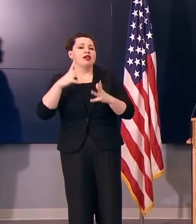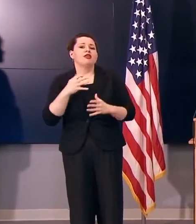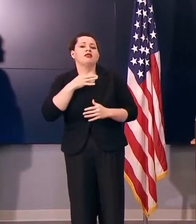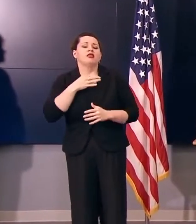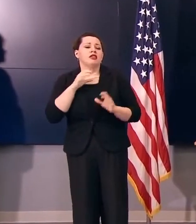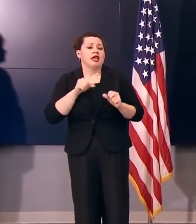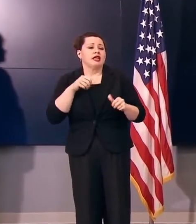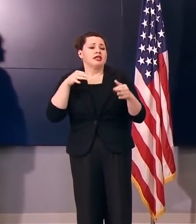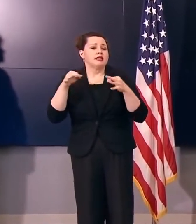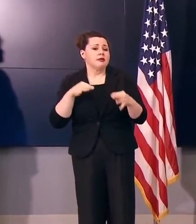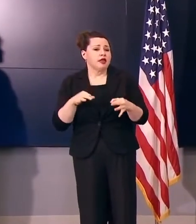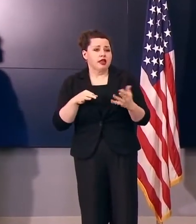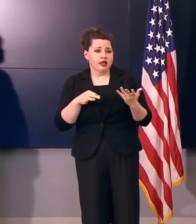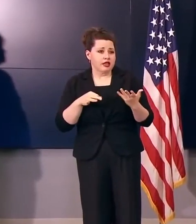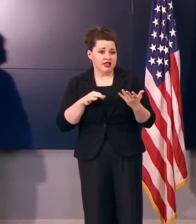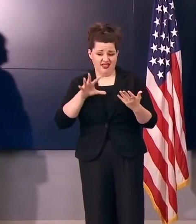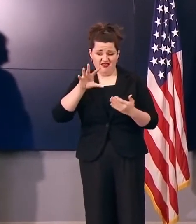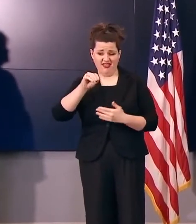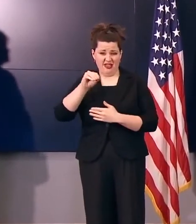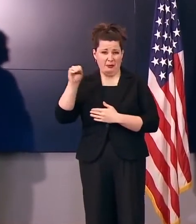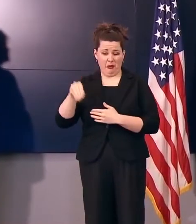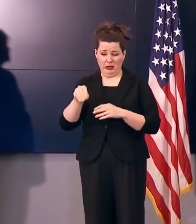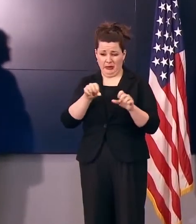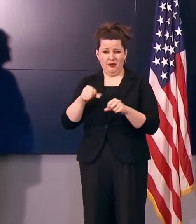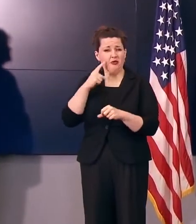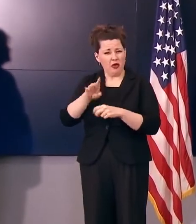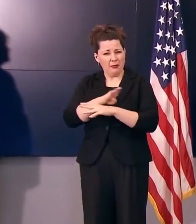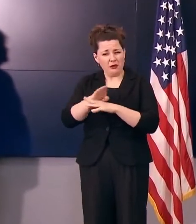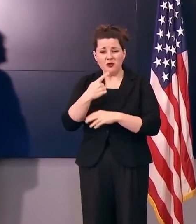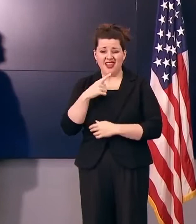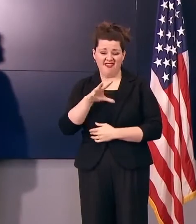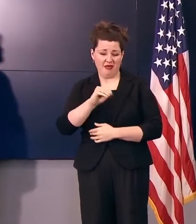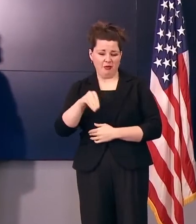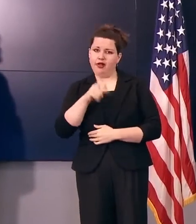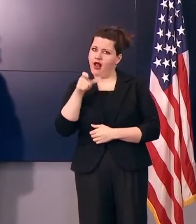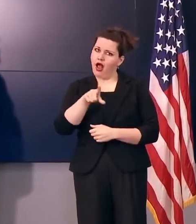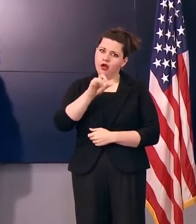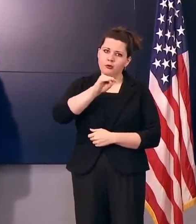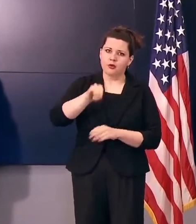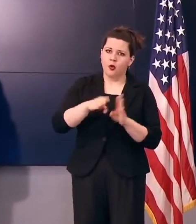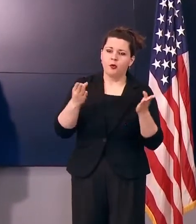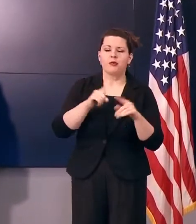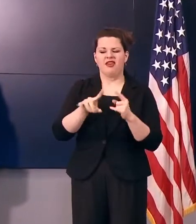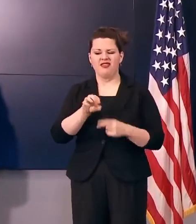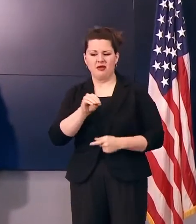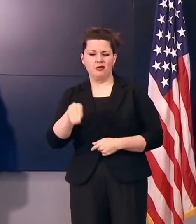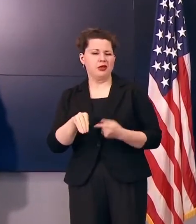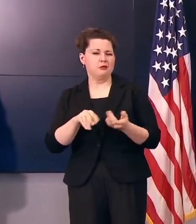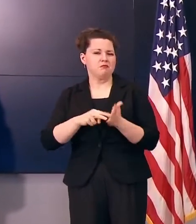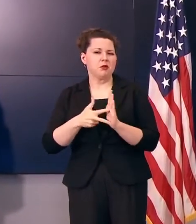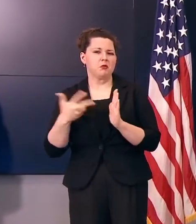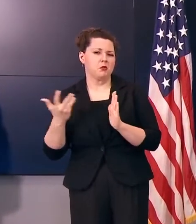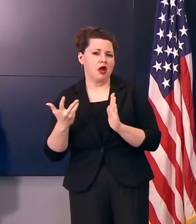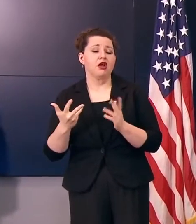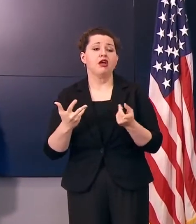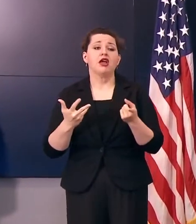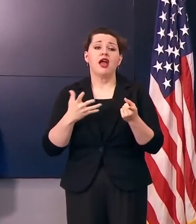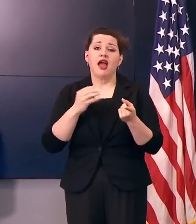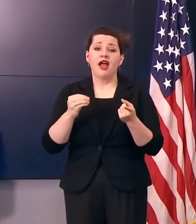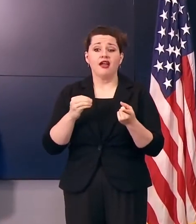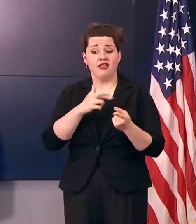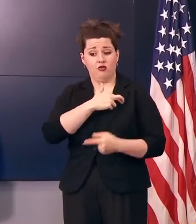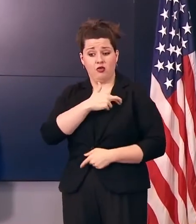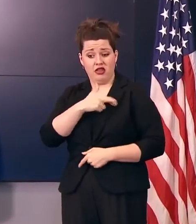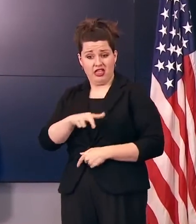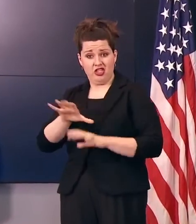more about what 50% capacity means for some of these businesses. And I'm also curious, as you're lifting this restriction on religious gatherings